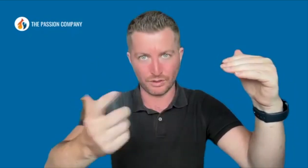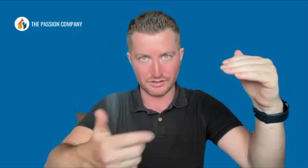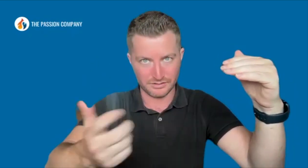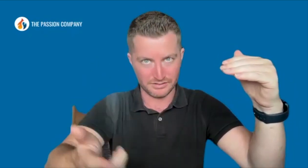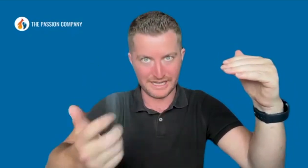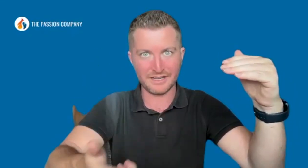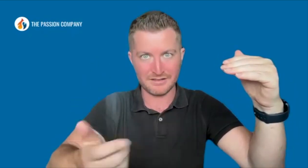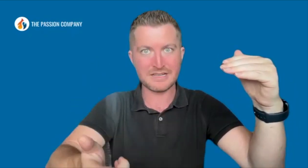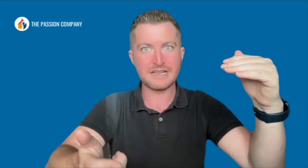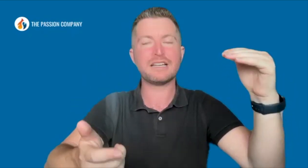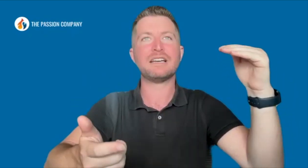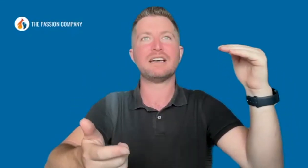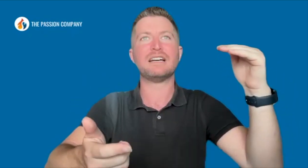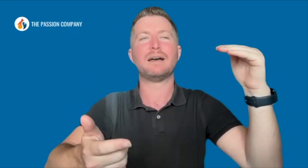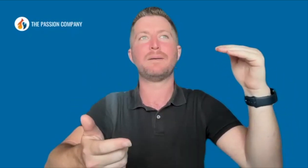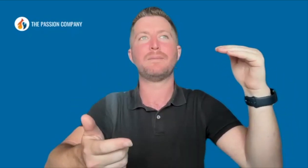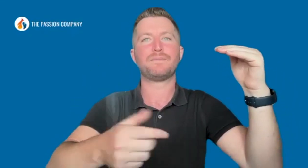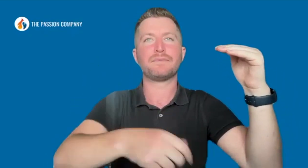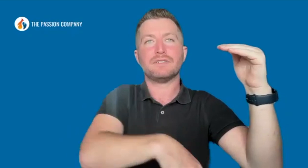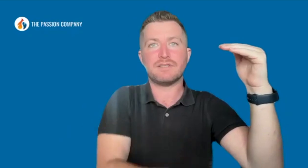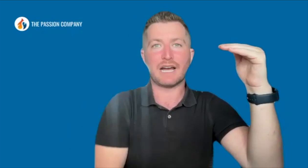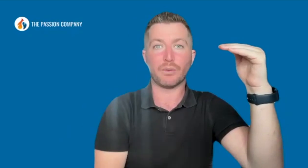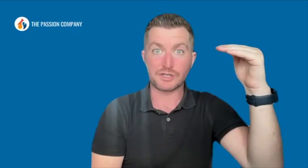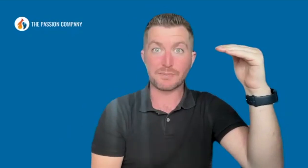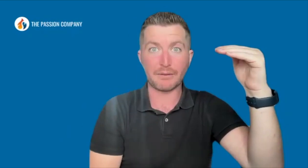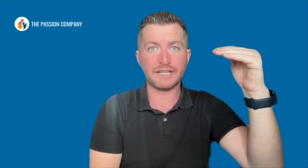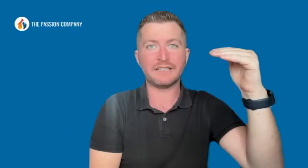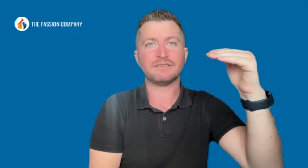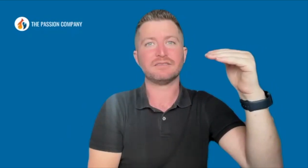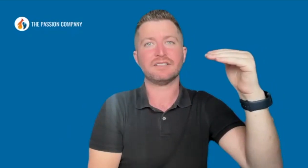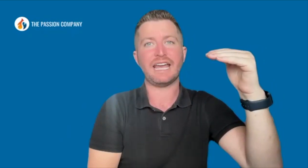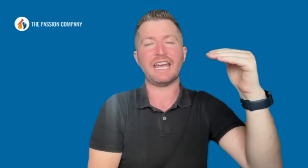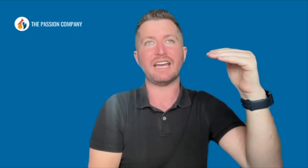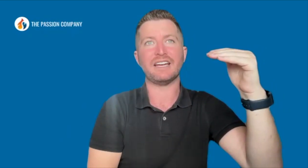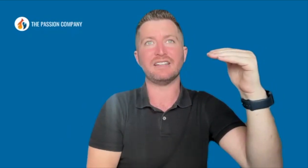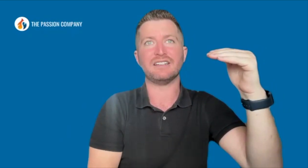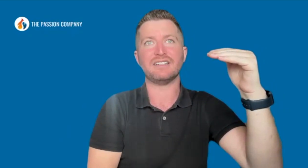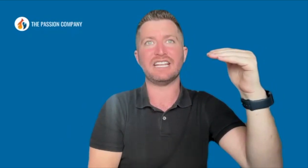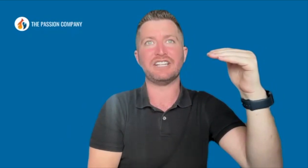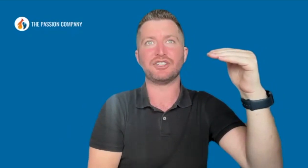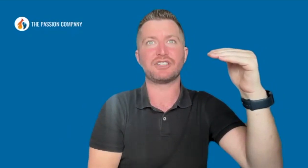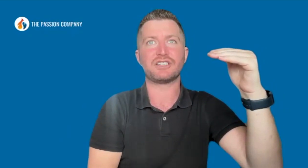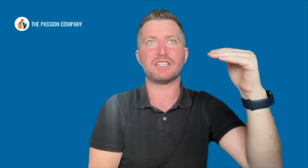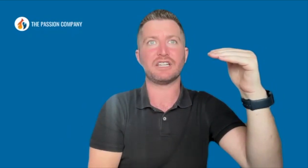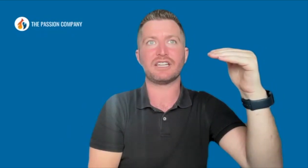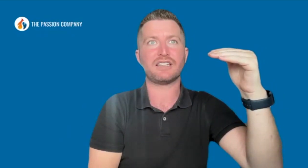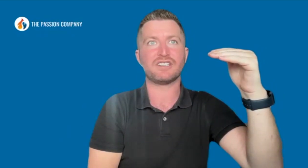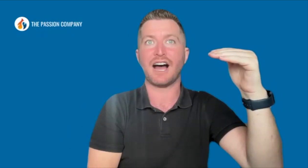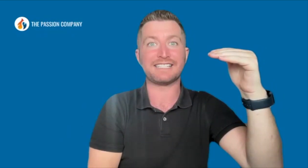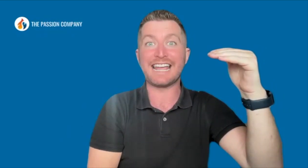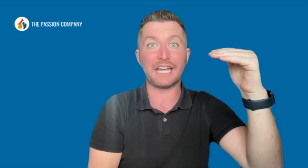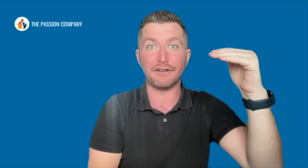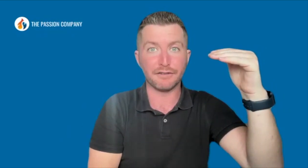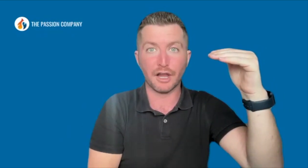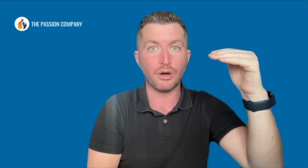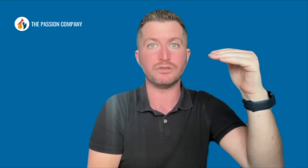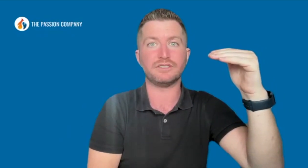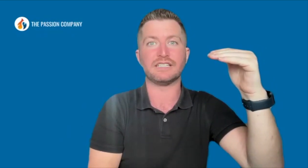ding, downward spiraling, and it just, it's not staying afloat, it's